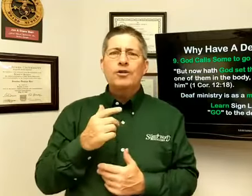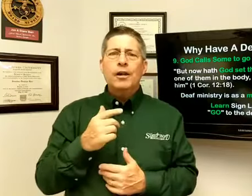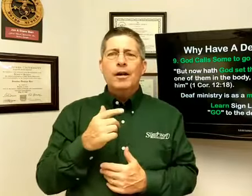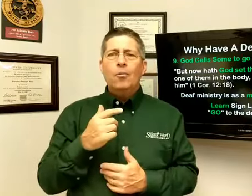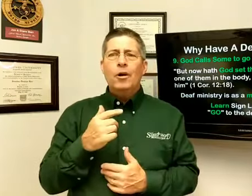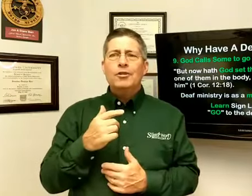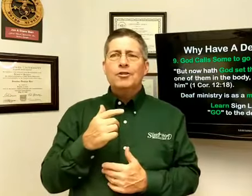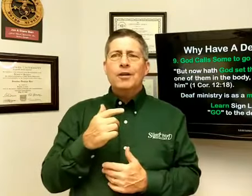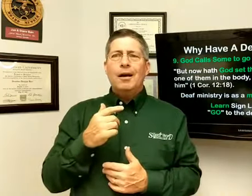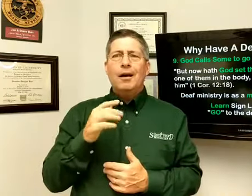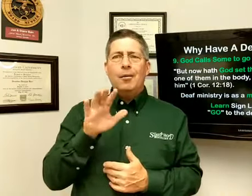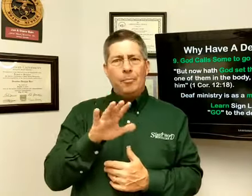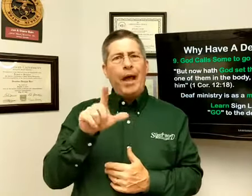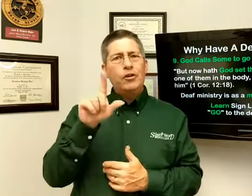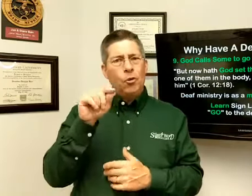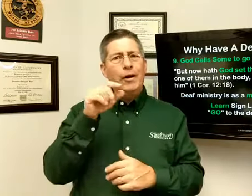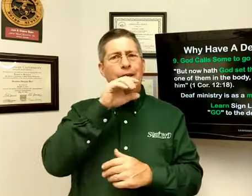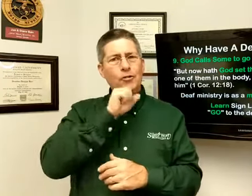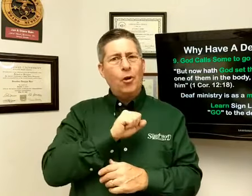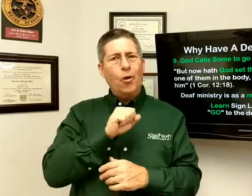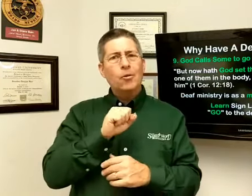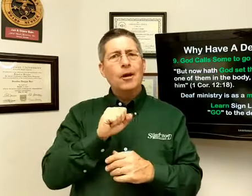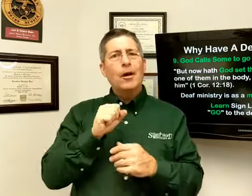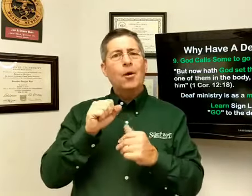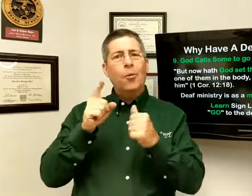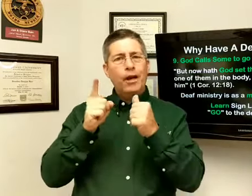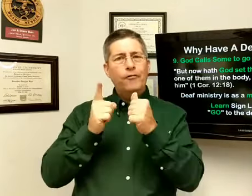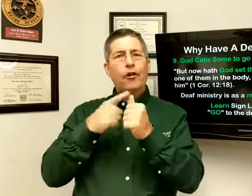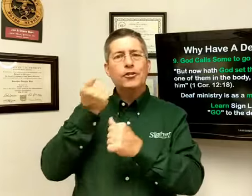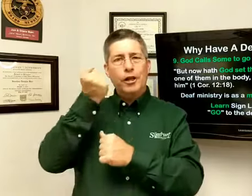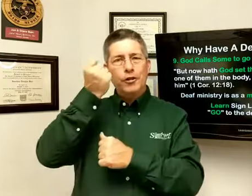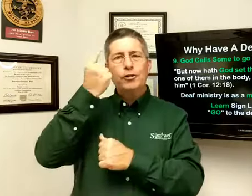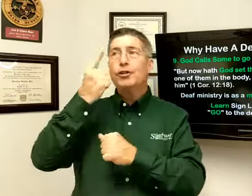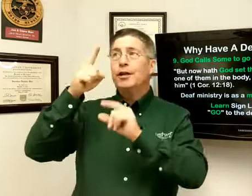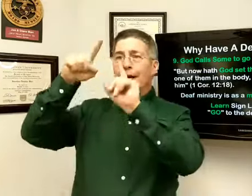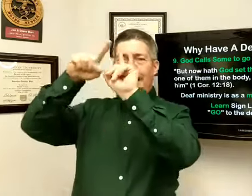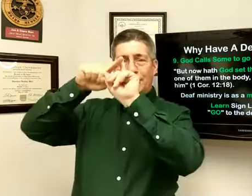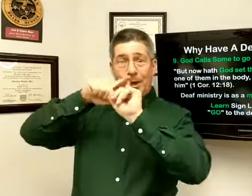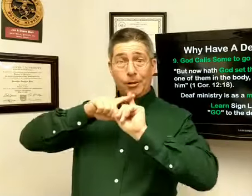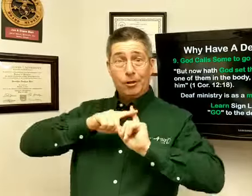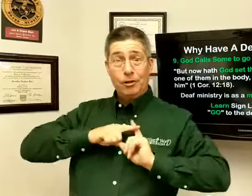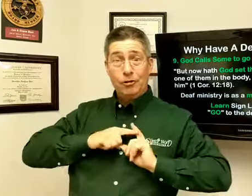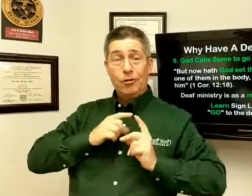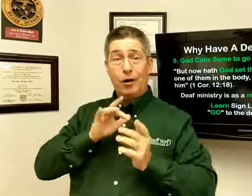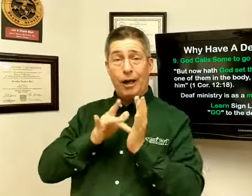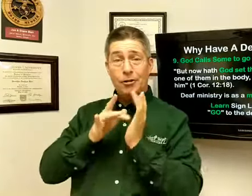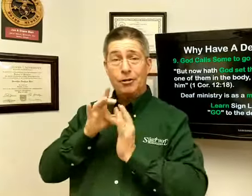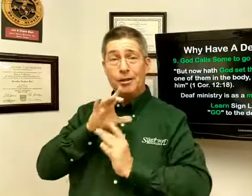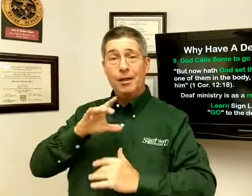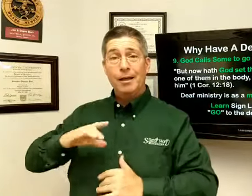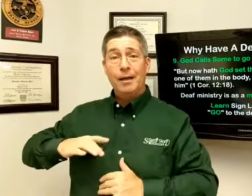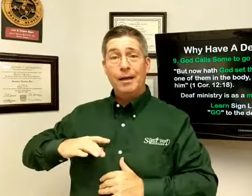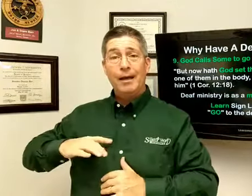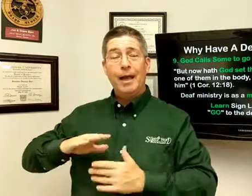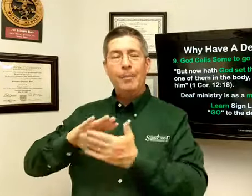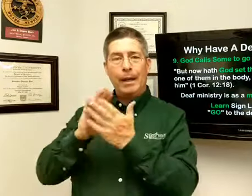about 20 years old when he first understood and accepted Jesus Christ and became